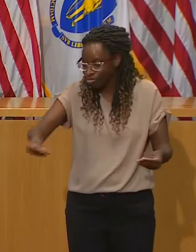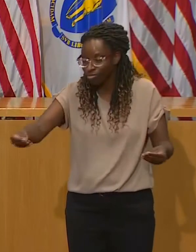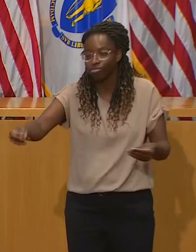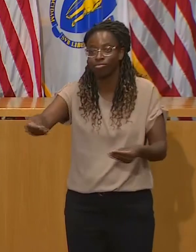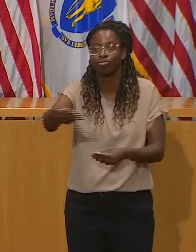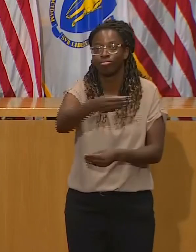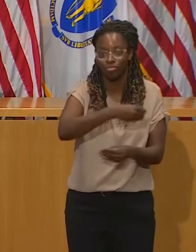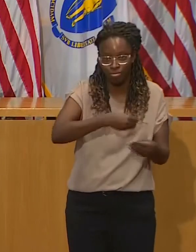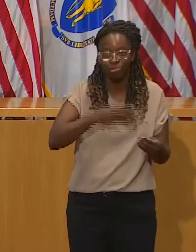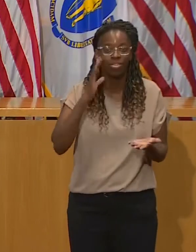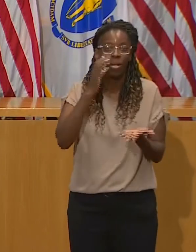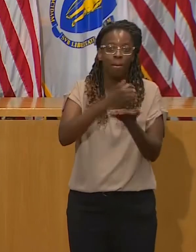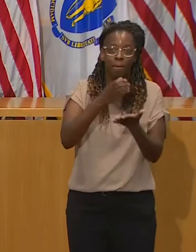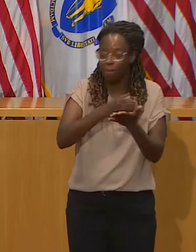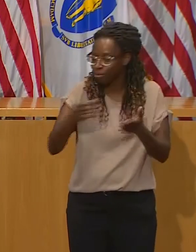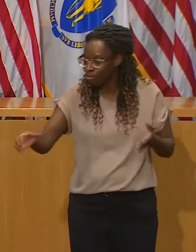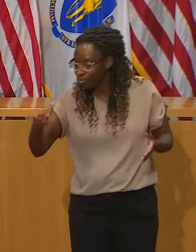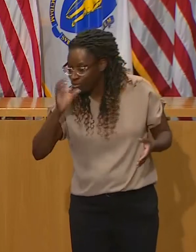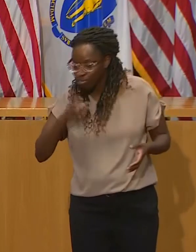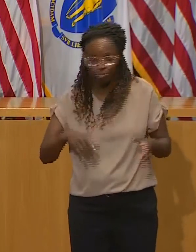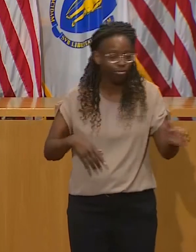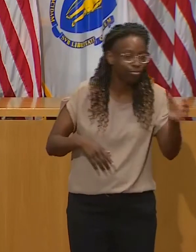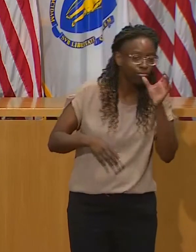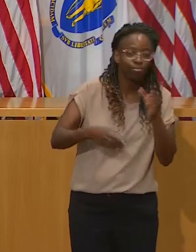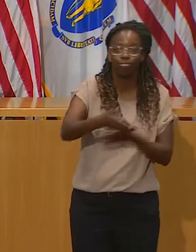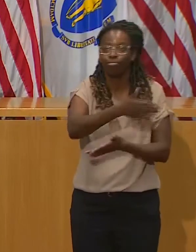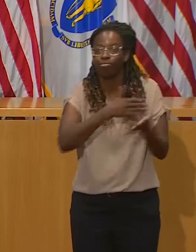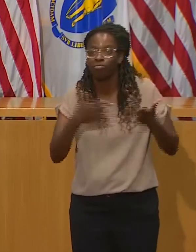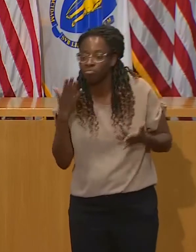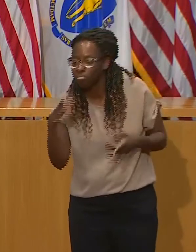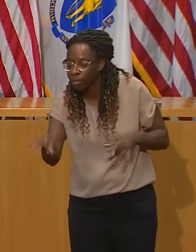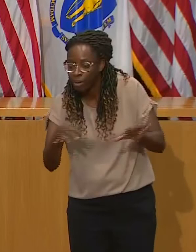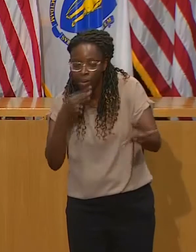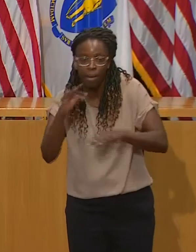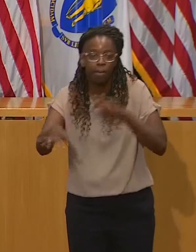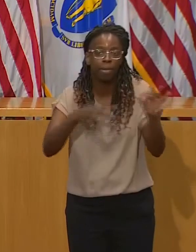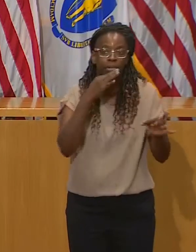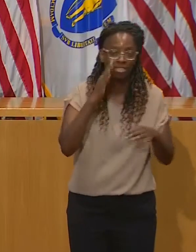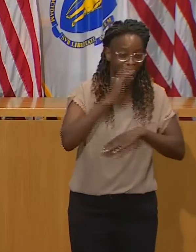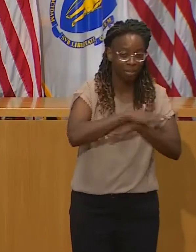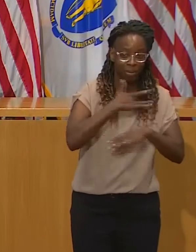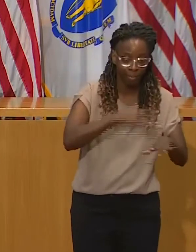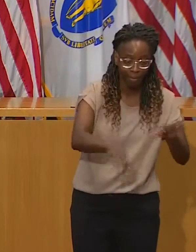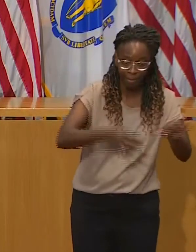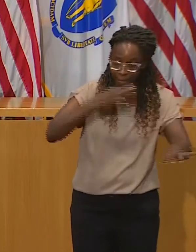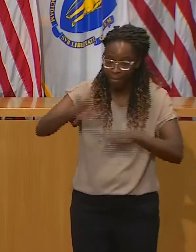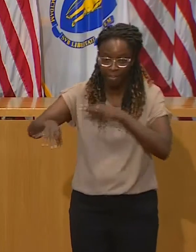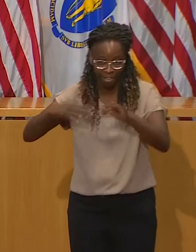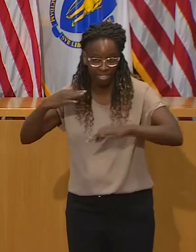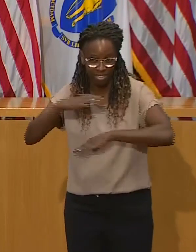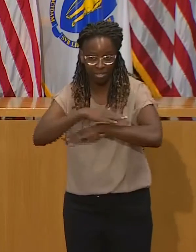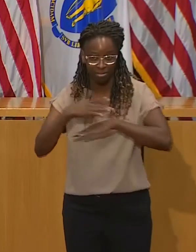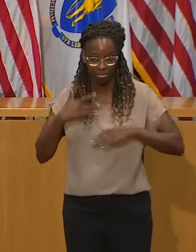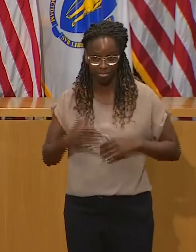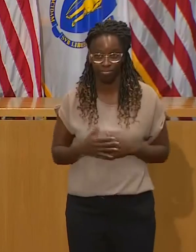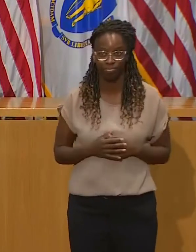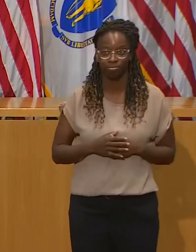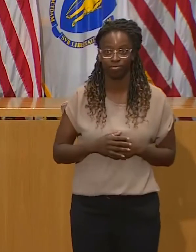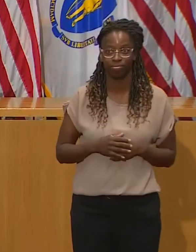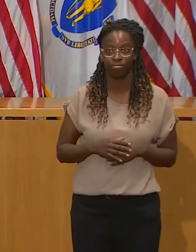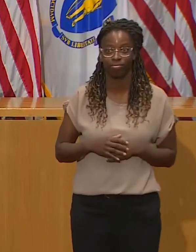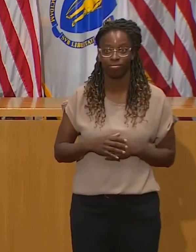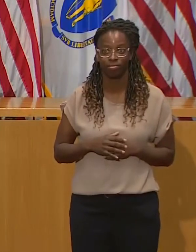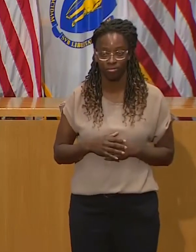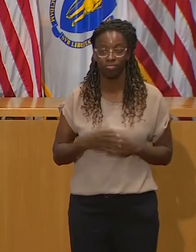like, taking pieces, right, of skin or, like, the little nibbles on the side of the plate because your slice isn't perfect. Like, you shouldn't do that.